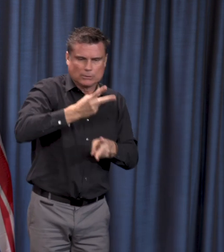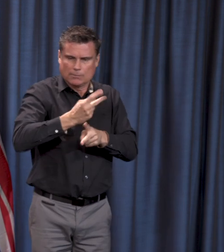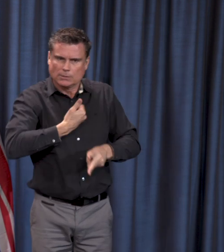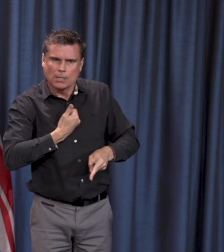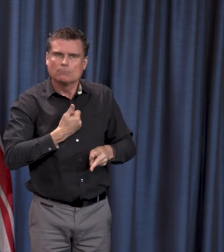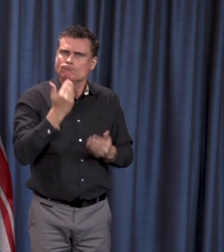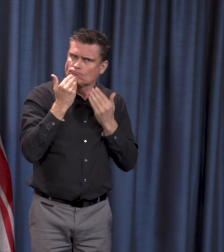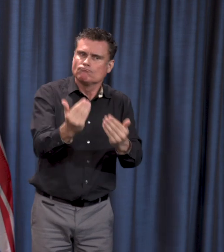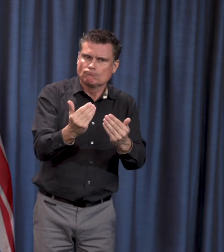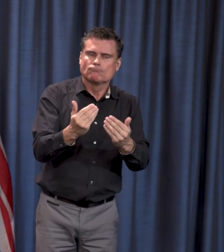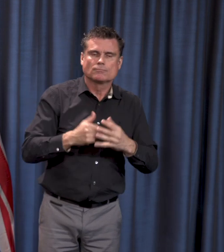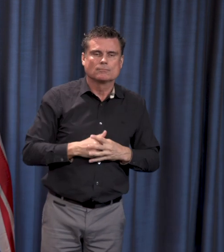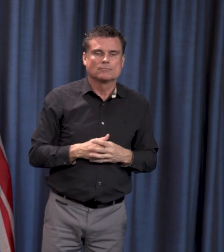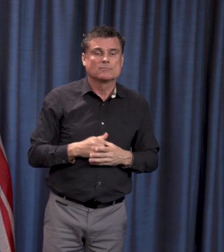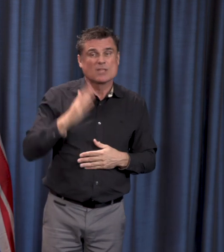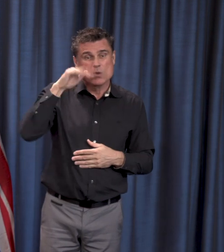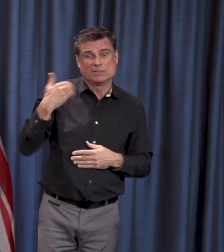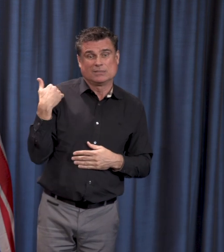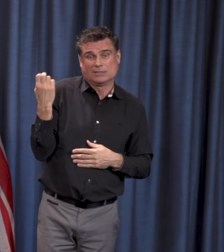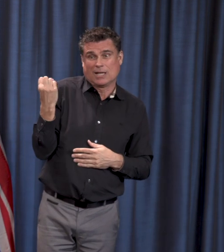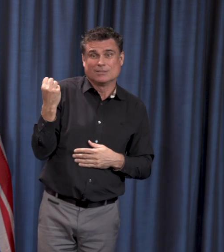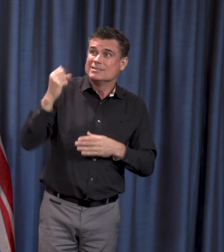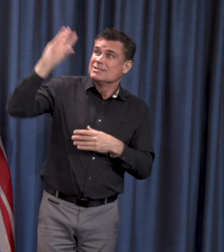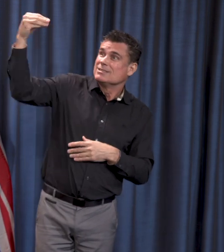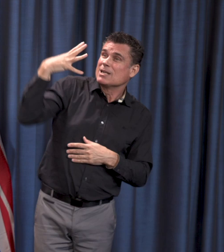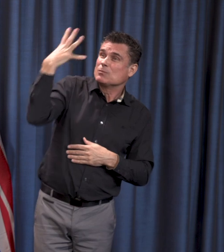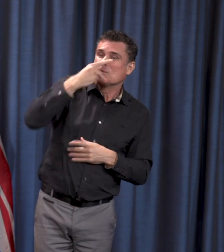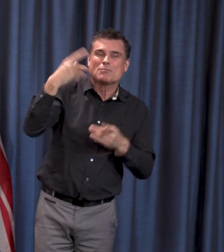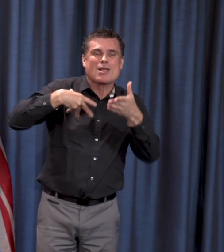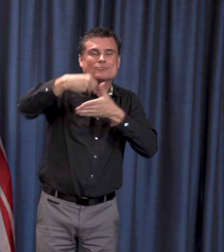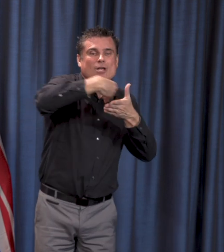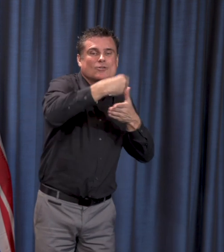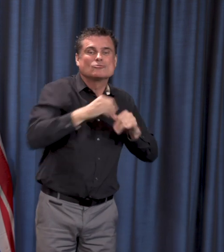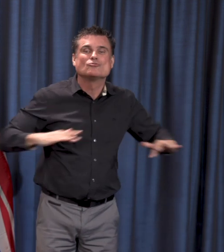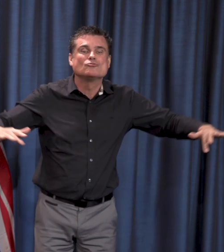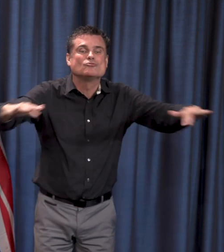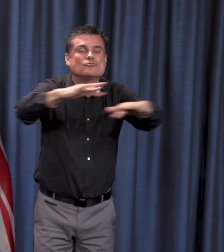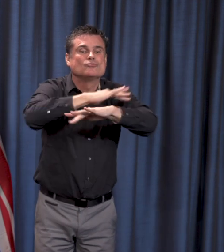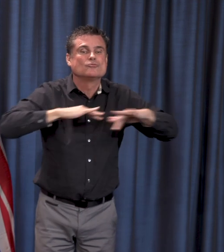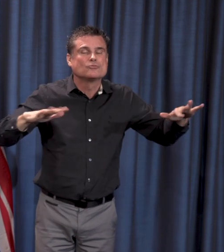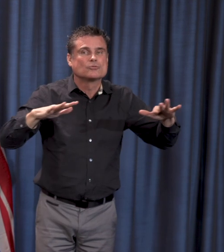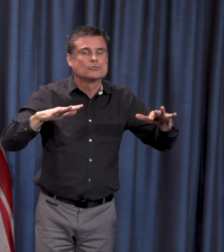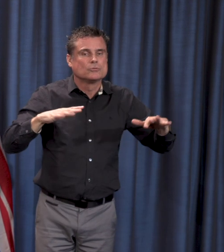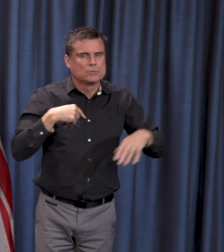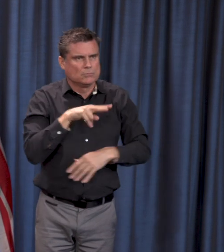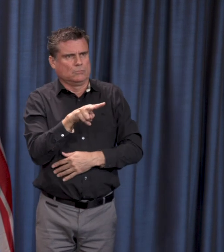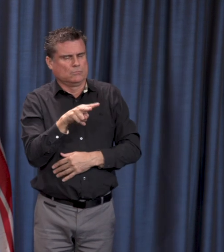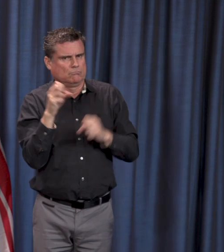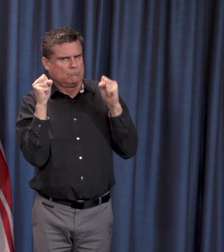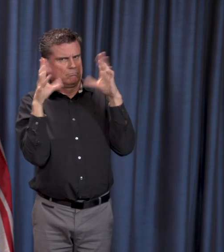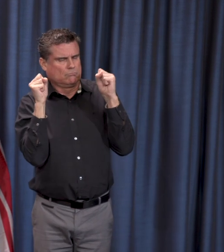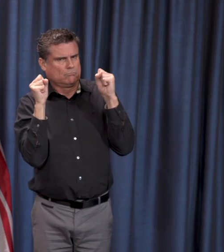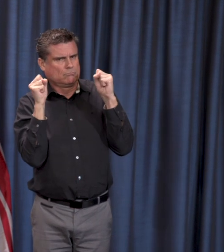on Saturday, at least in my experience, and I've talked to a number of mayors today, the experience of everyone that had lessened